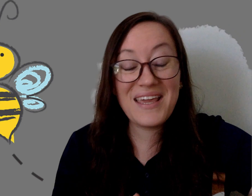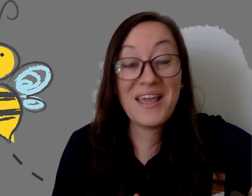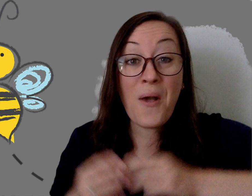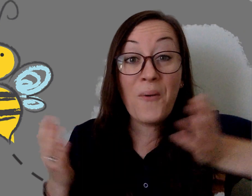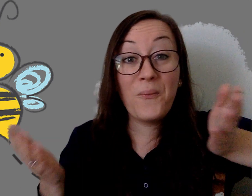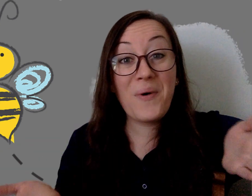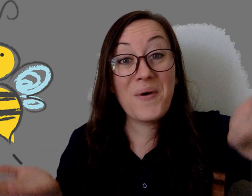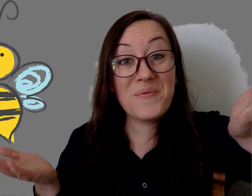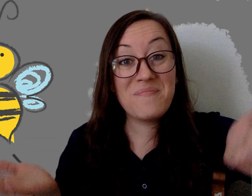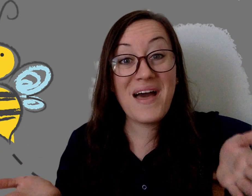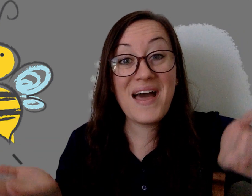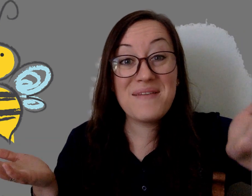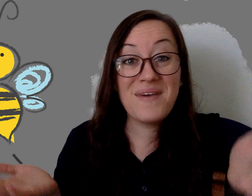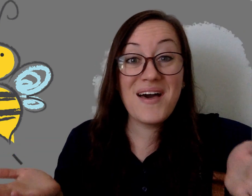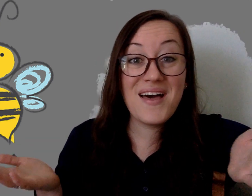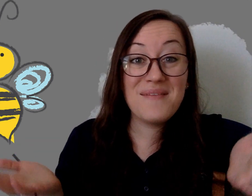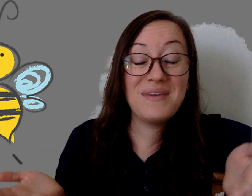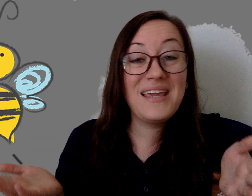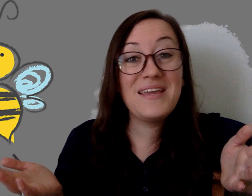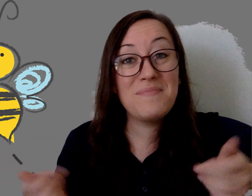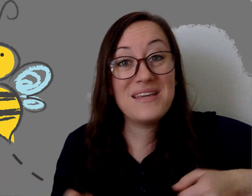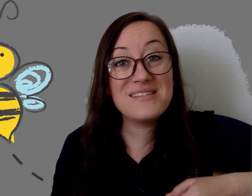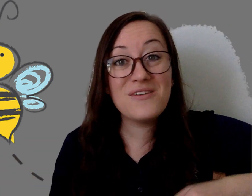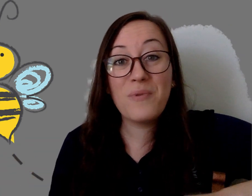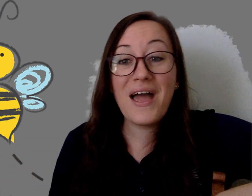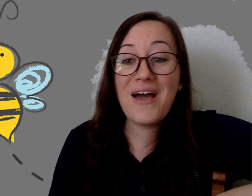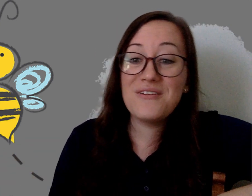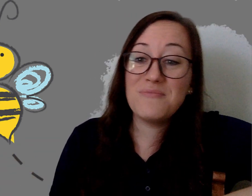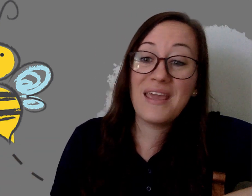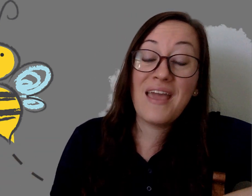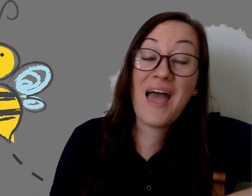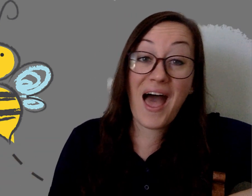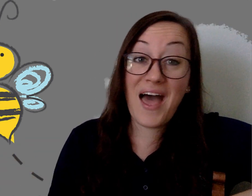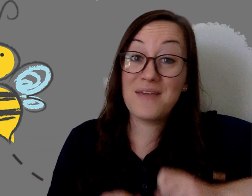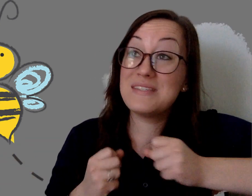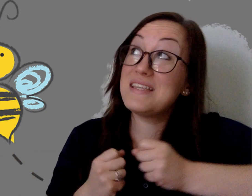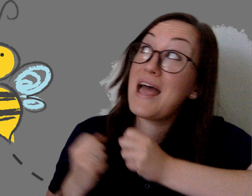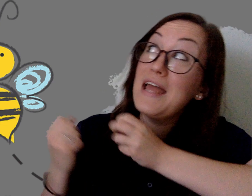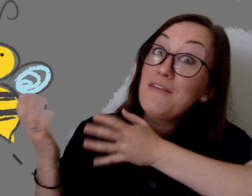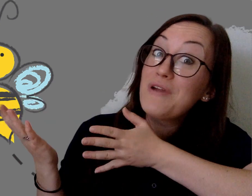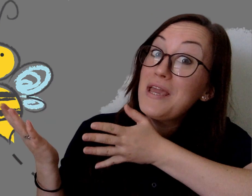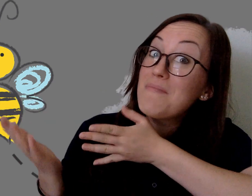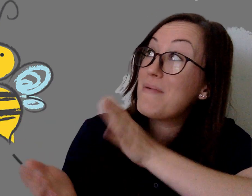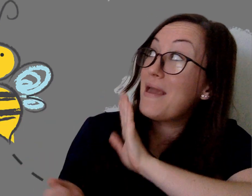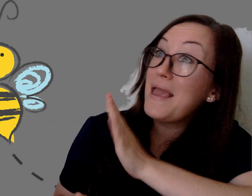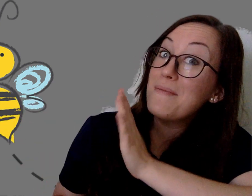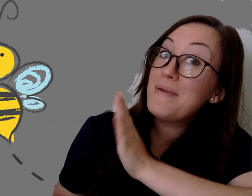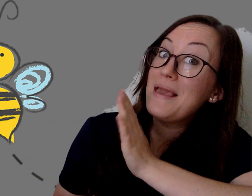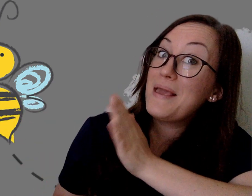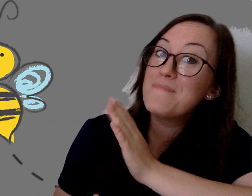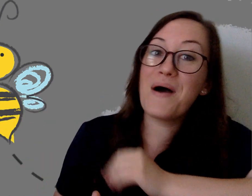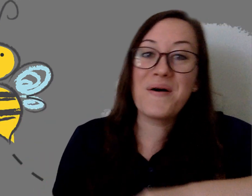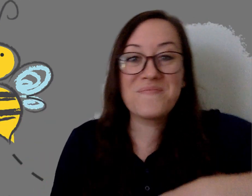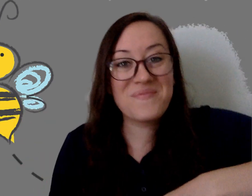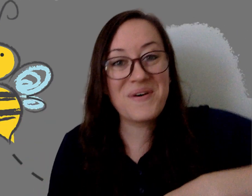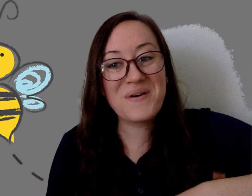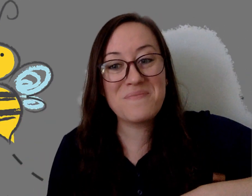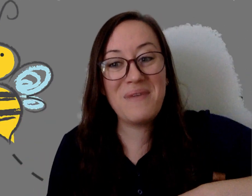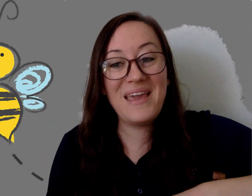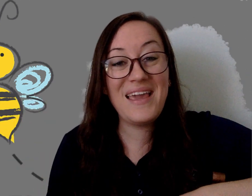won't my mom he'd be so proud of me I'm setting free my baby bumblebee